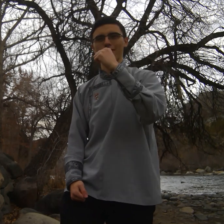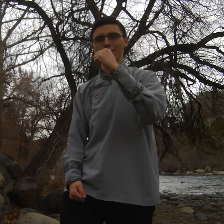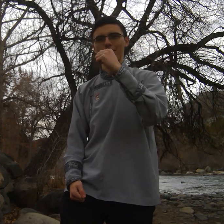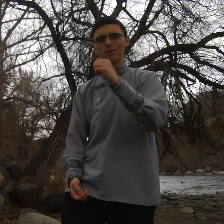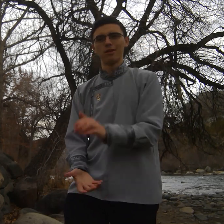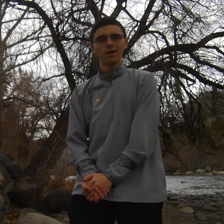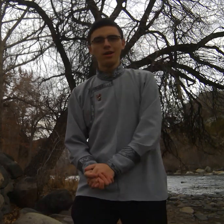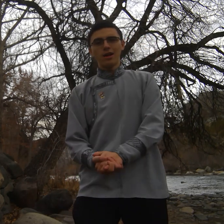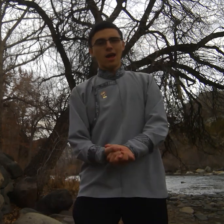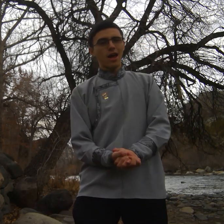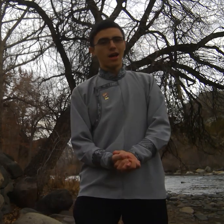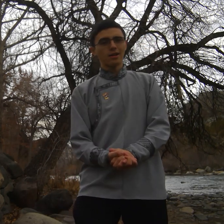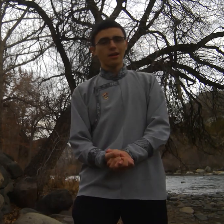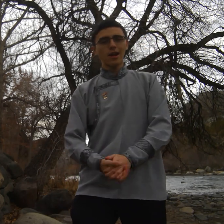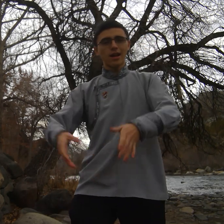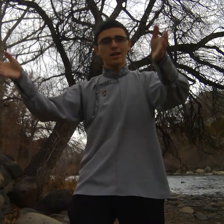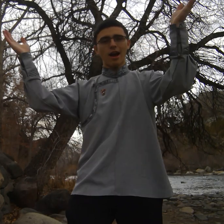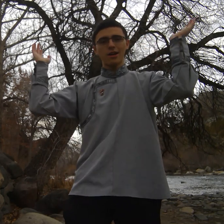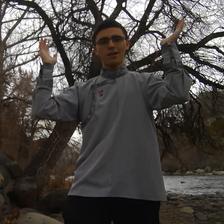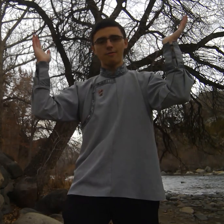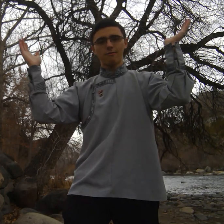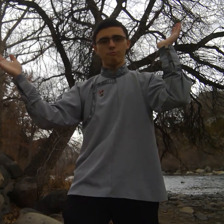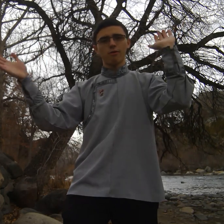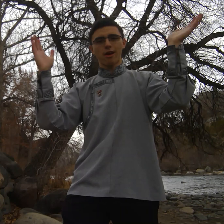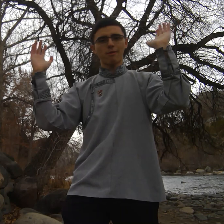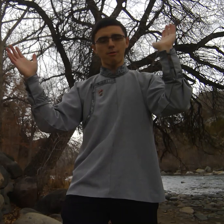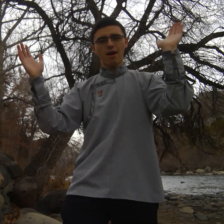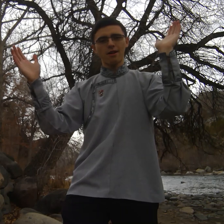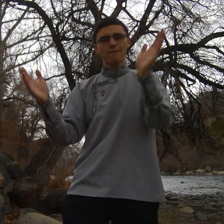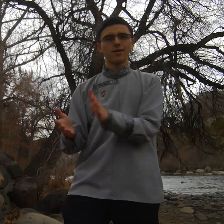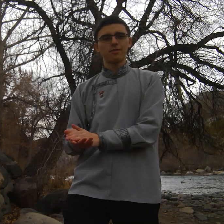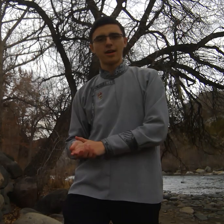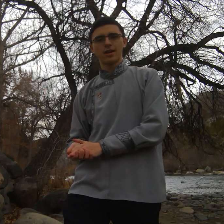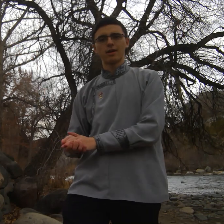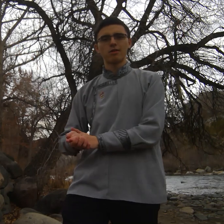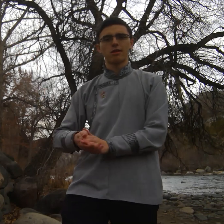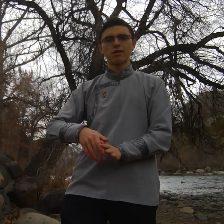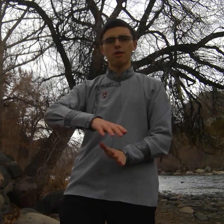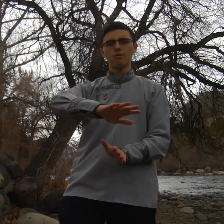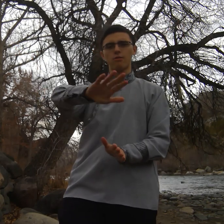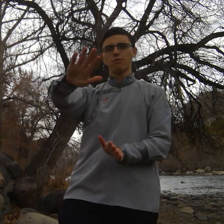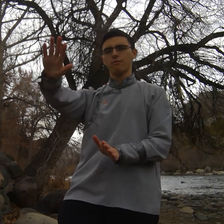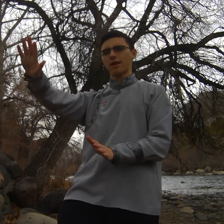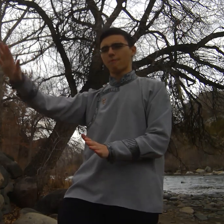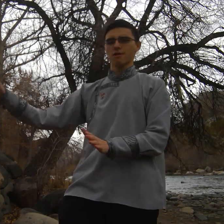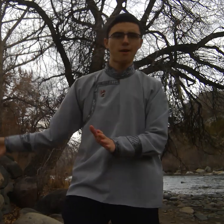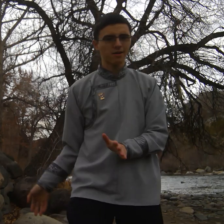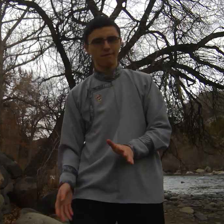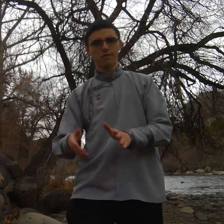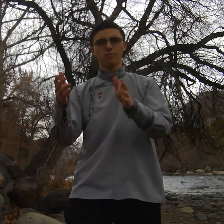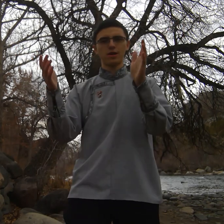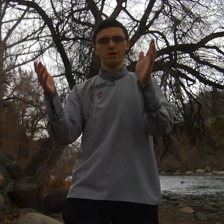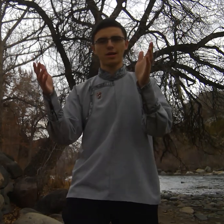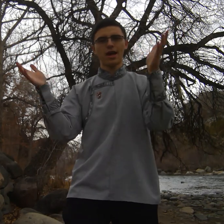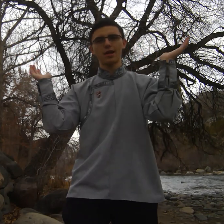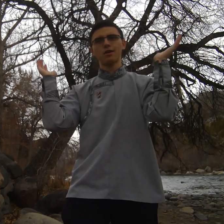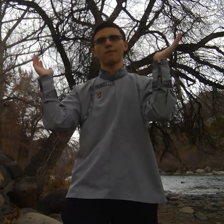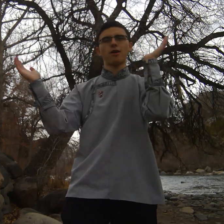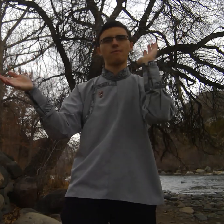going well and like any kind of program abroad I feel like there's so many perspectives one gains from